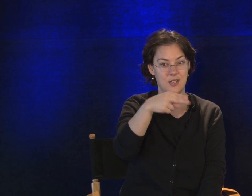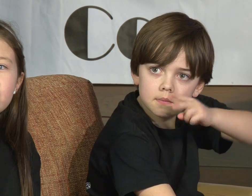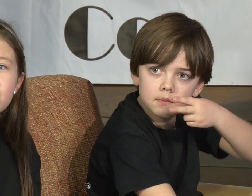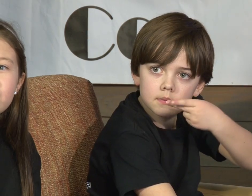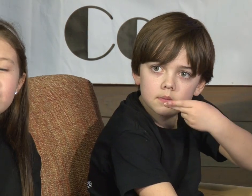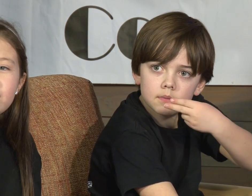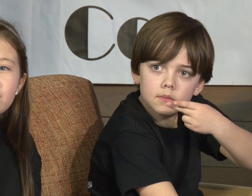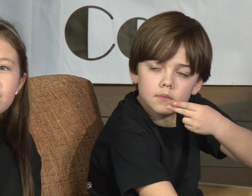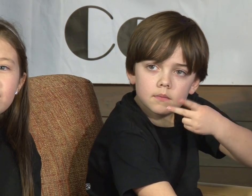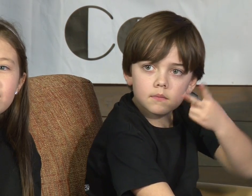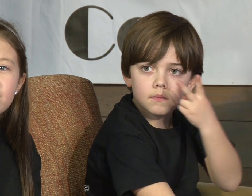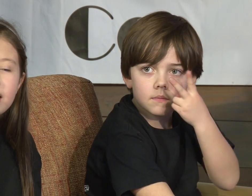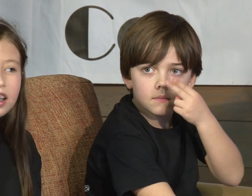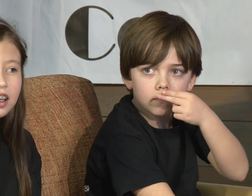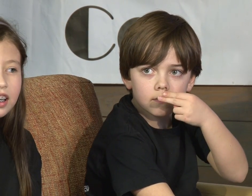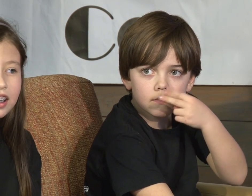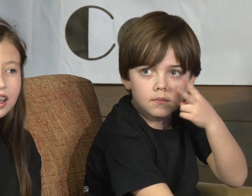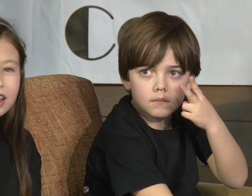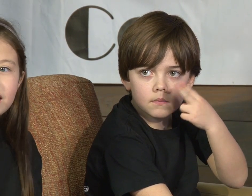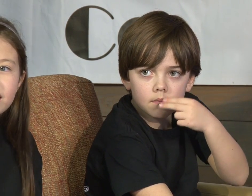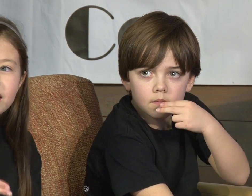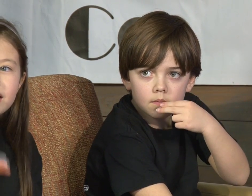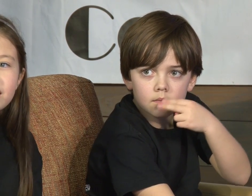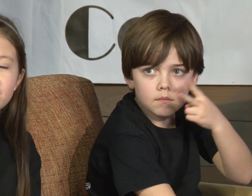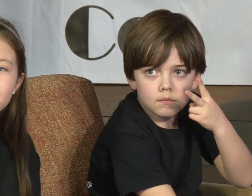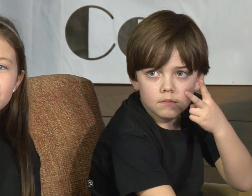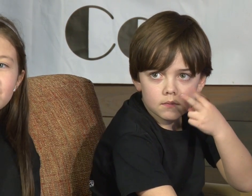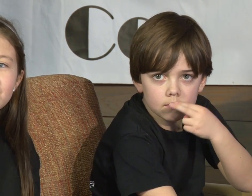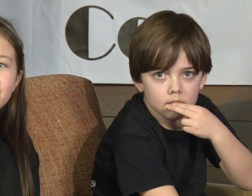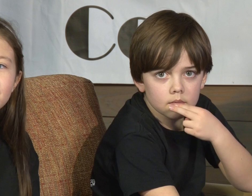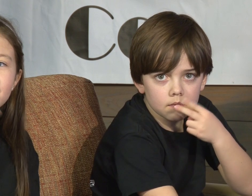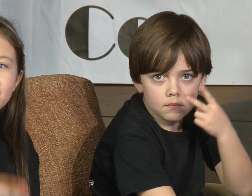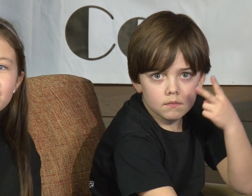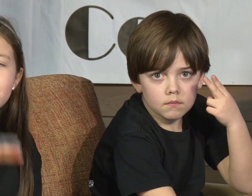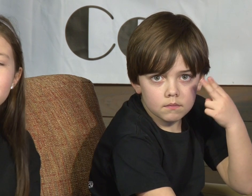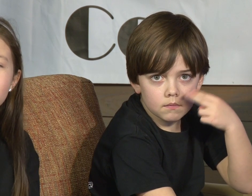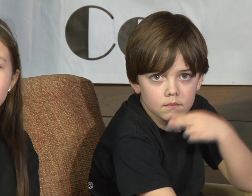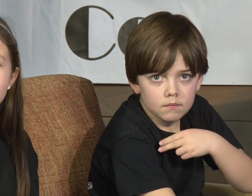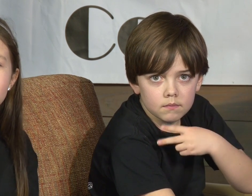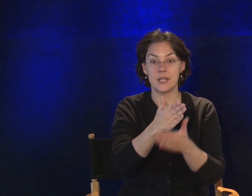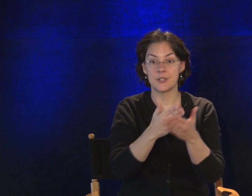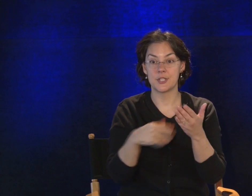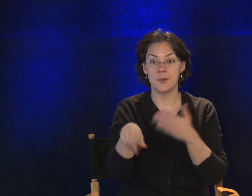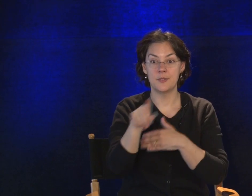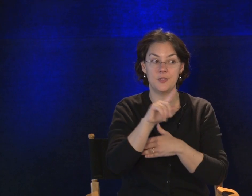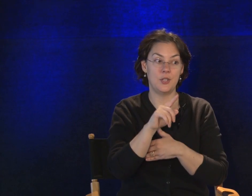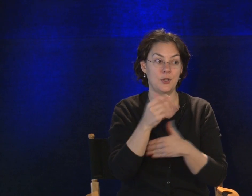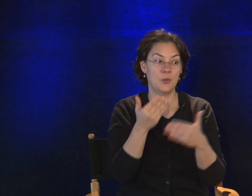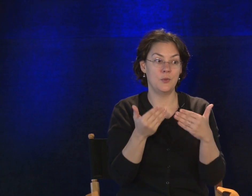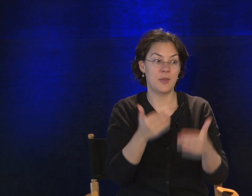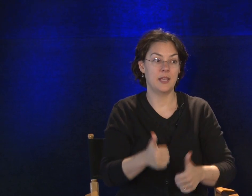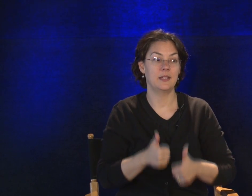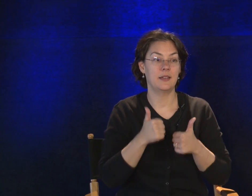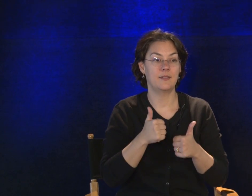B. Good. Hendersonville. Good. Now, some of you may live